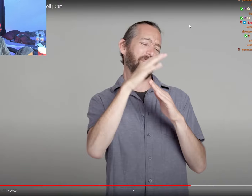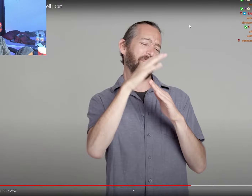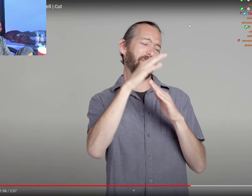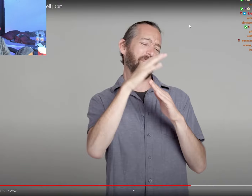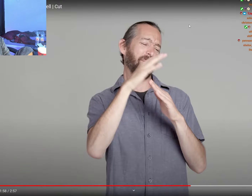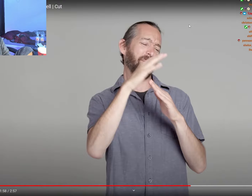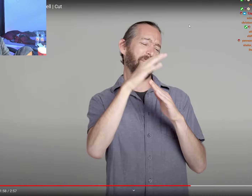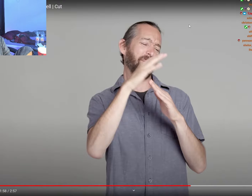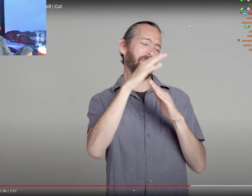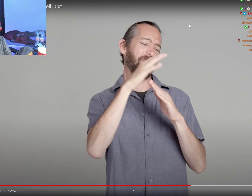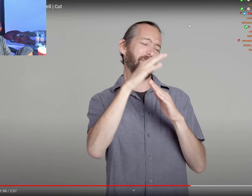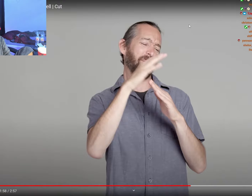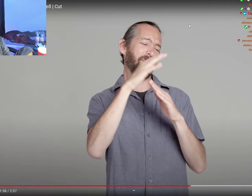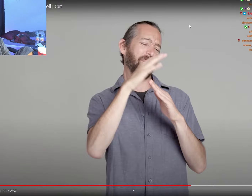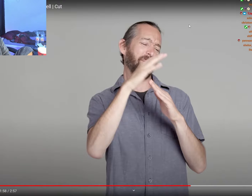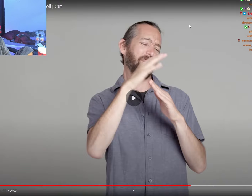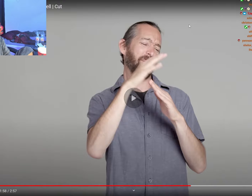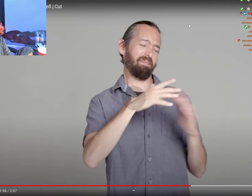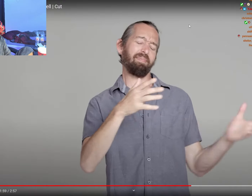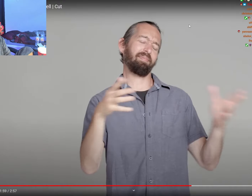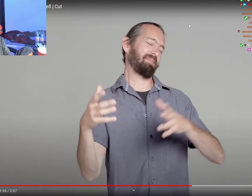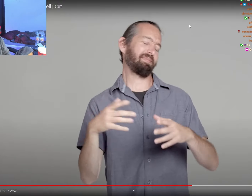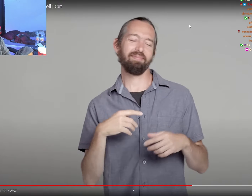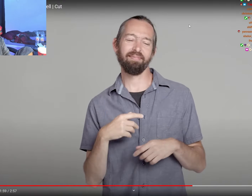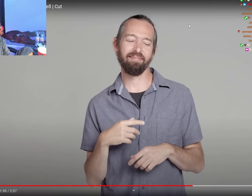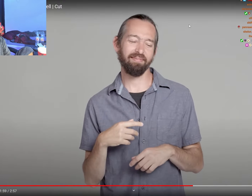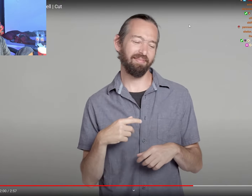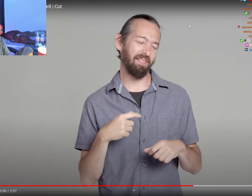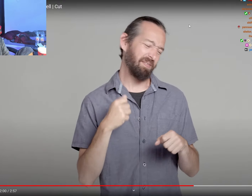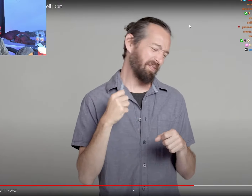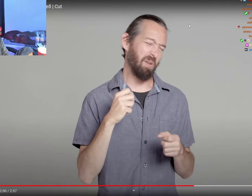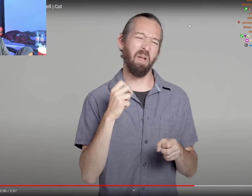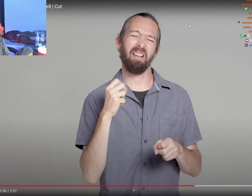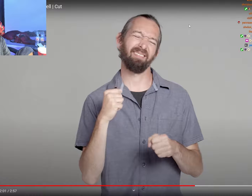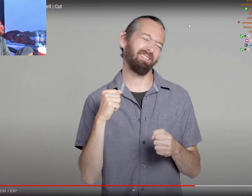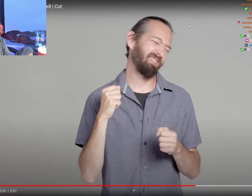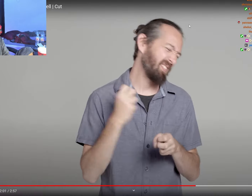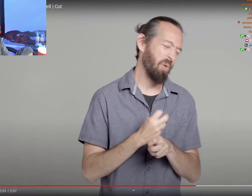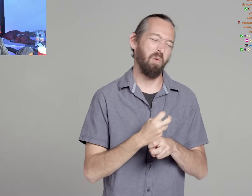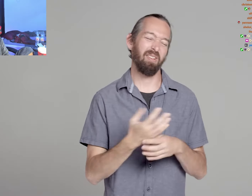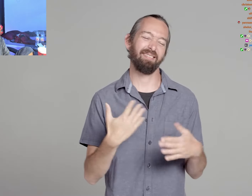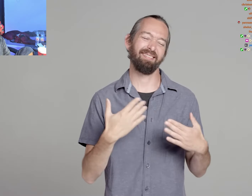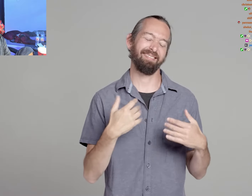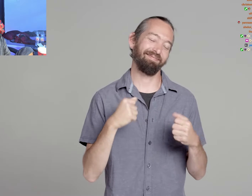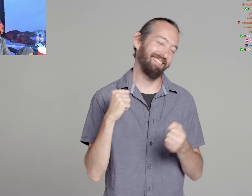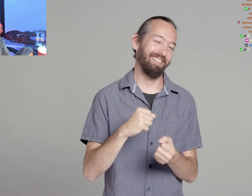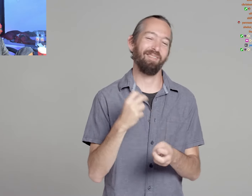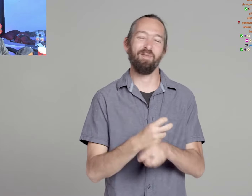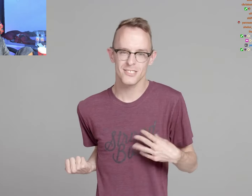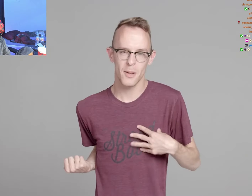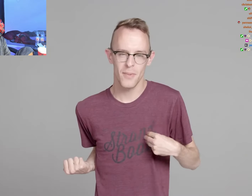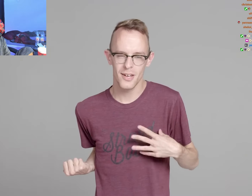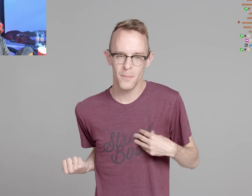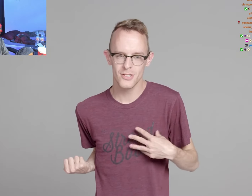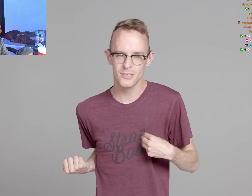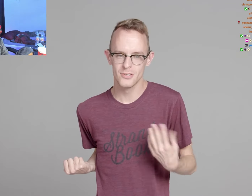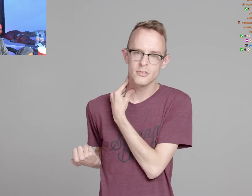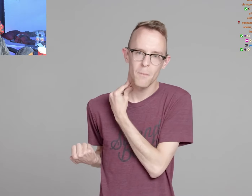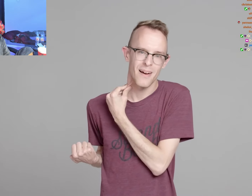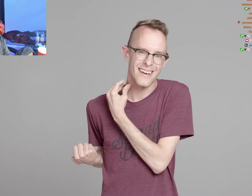Damn, they talking crazy Oh, I want you I want you on top Give me Give it to me My